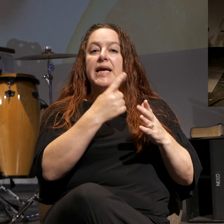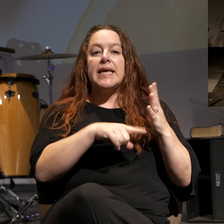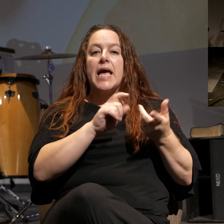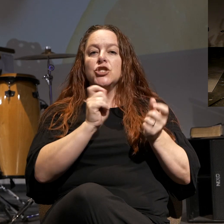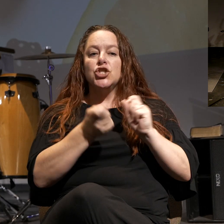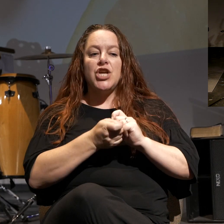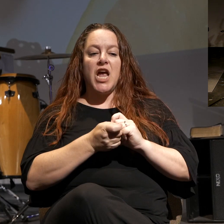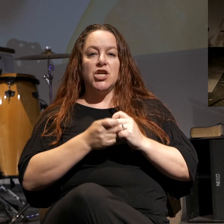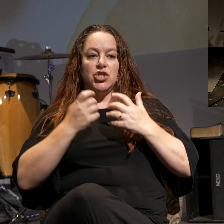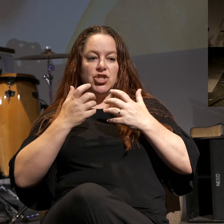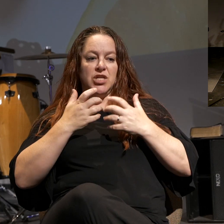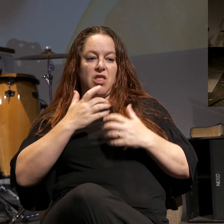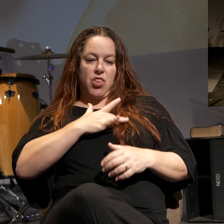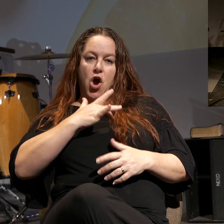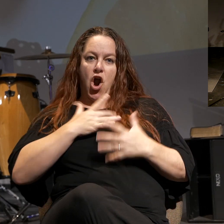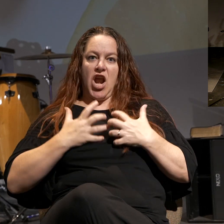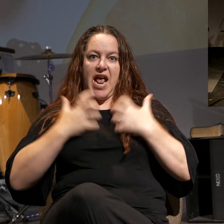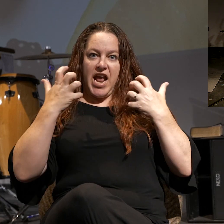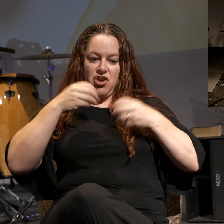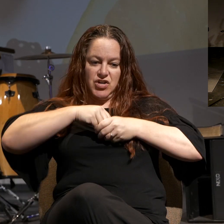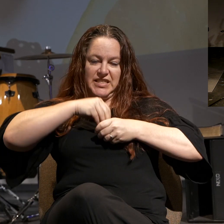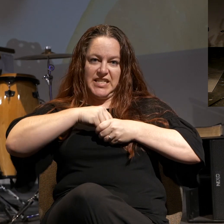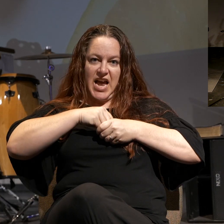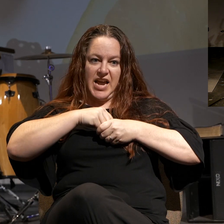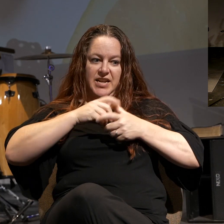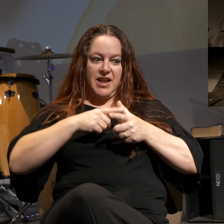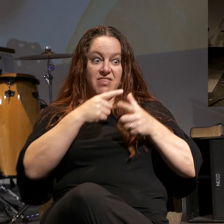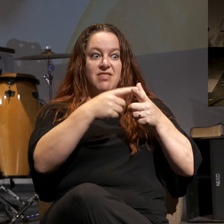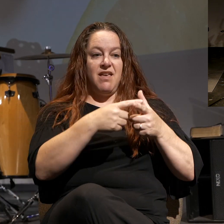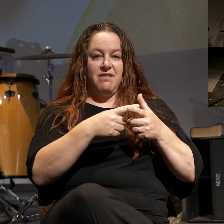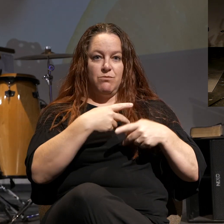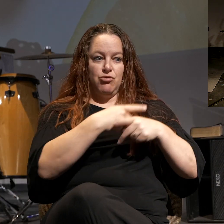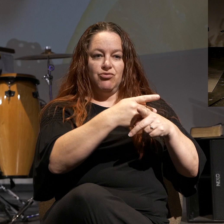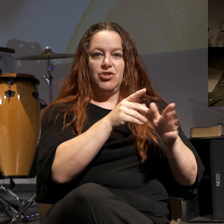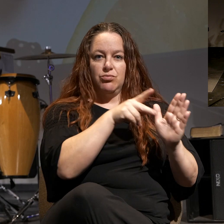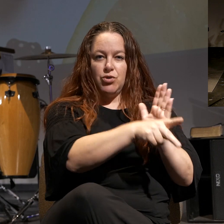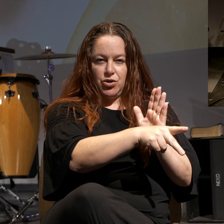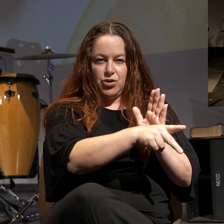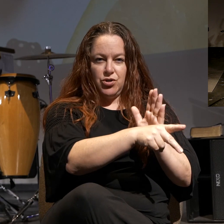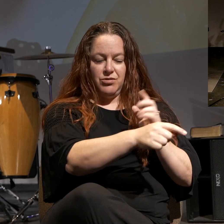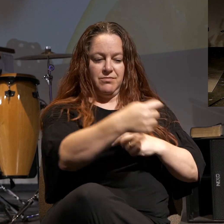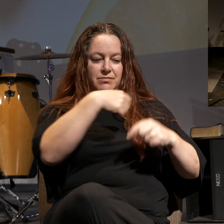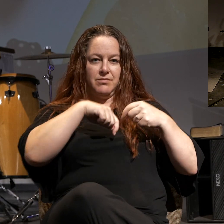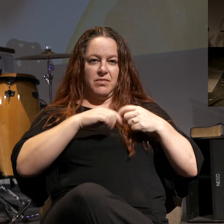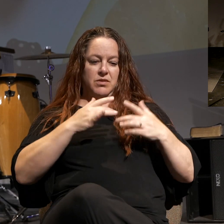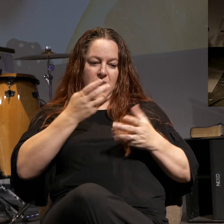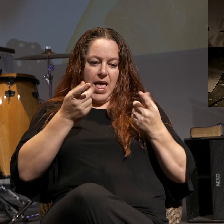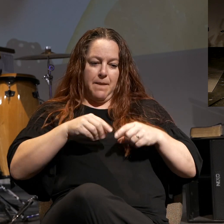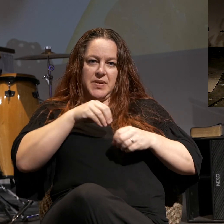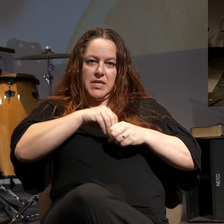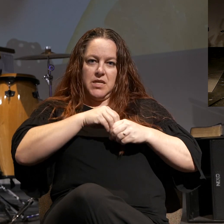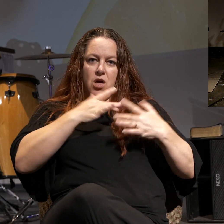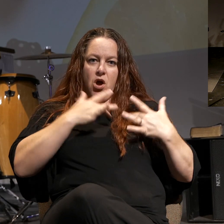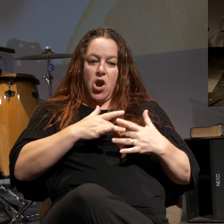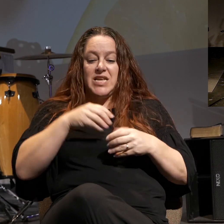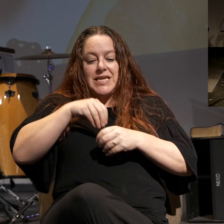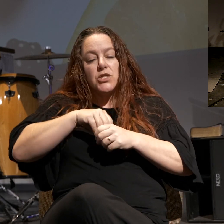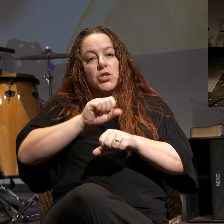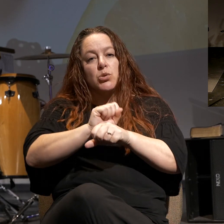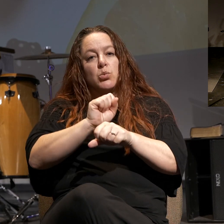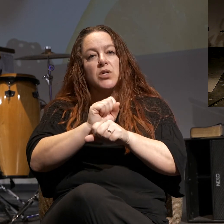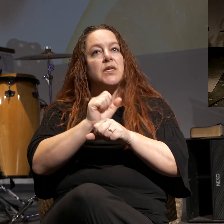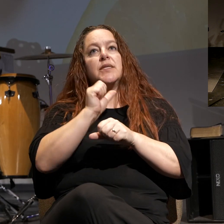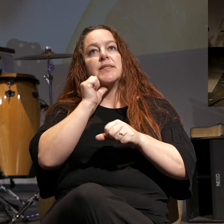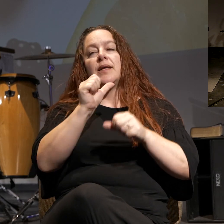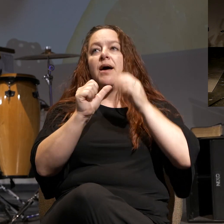anger motivating the murder. And so what he's talking here, it's an internal work. It is not